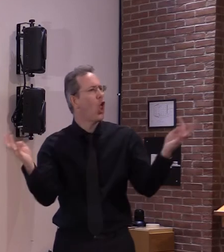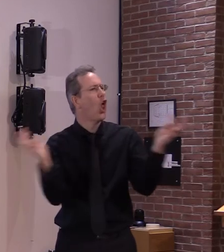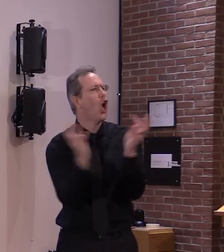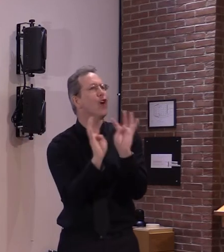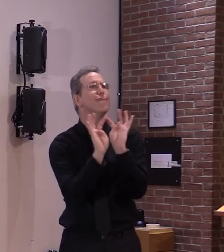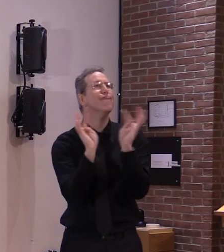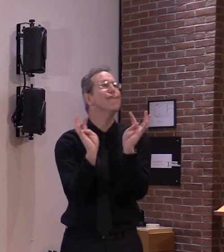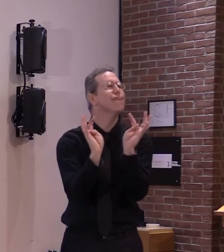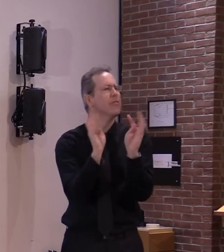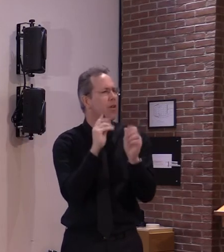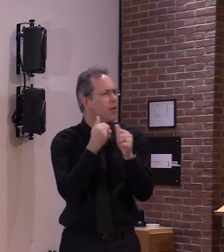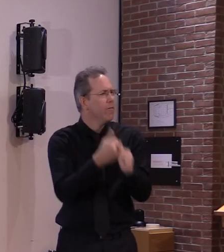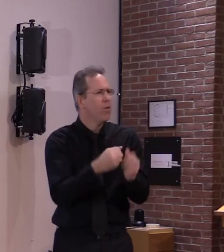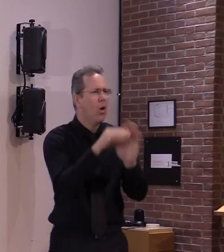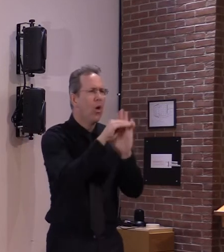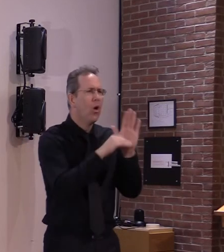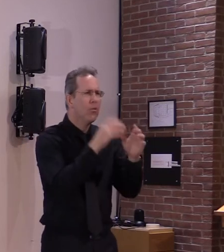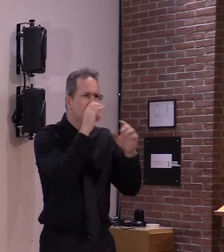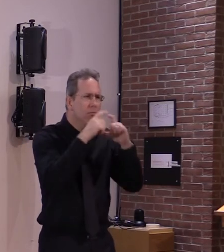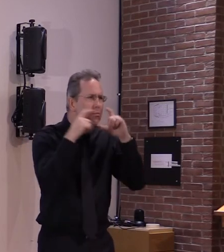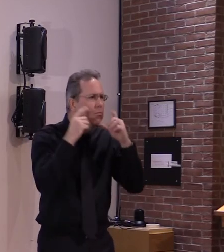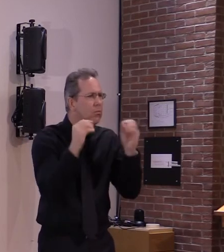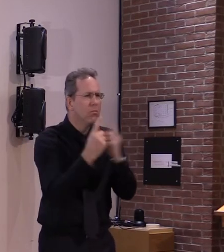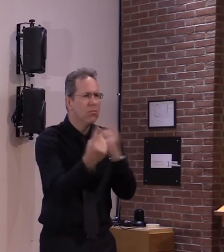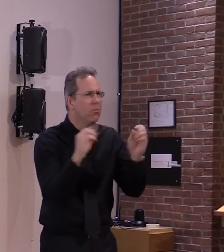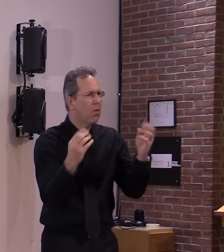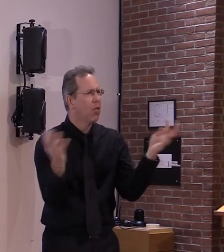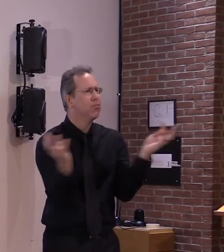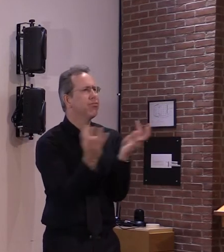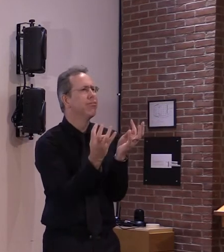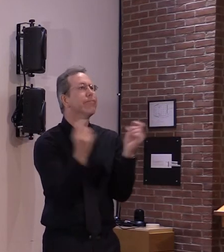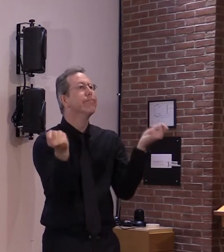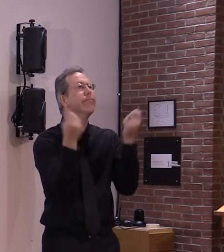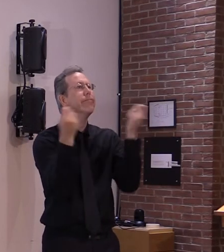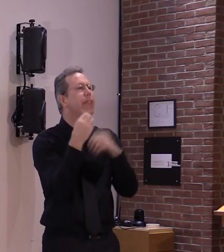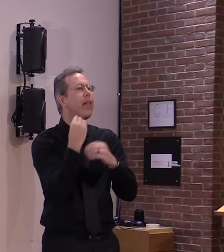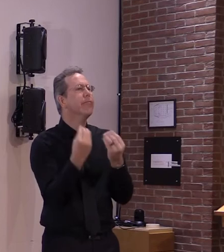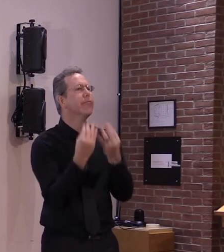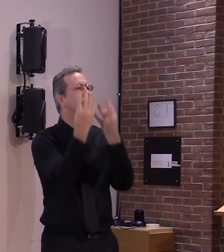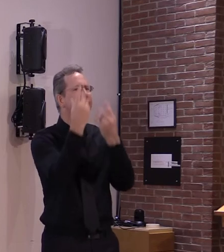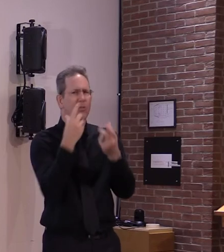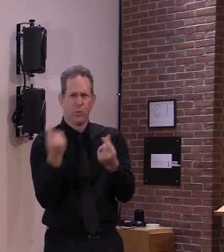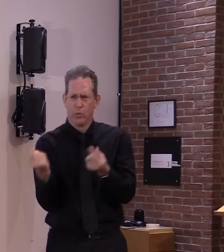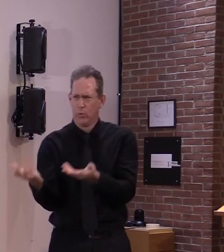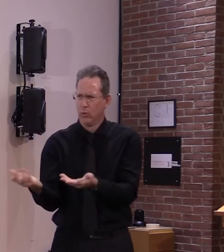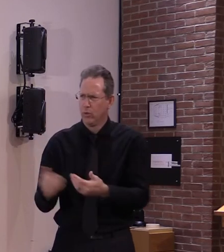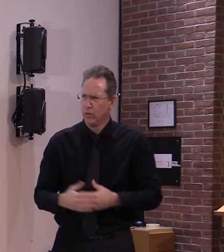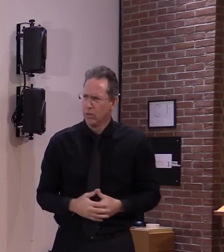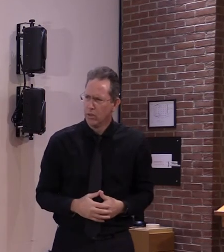they did what they thought was uh appropriate and i hope others uh will learn from it